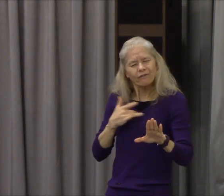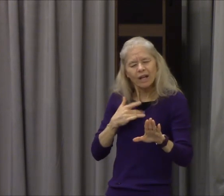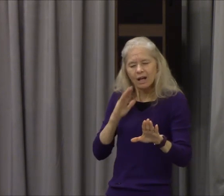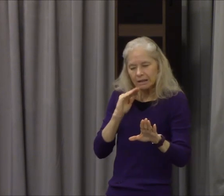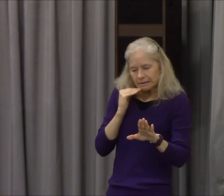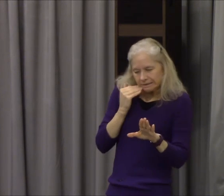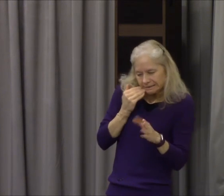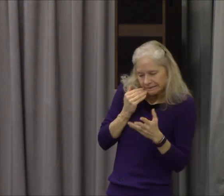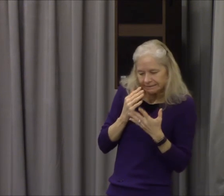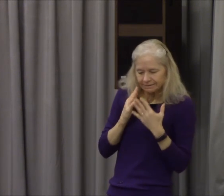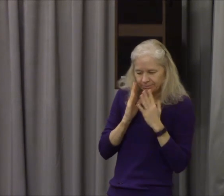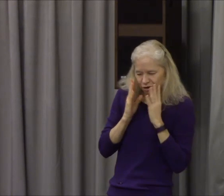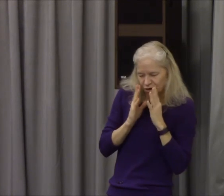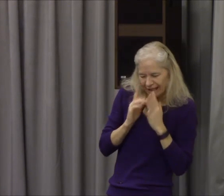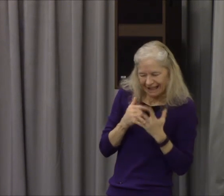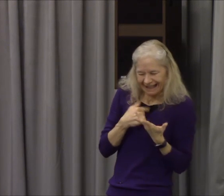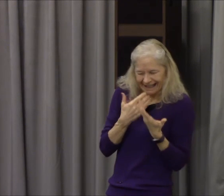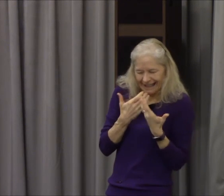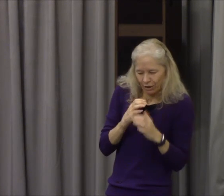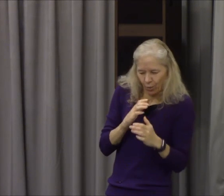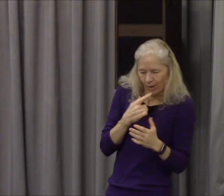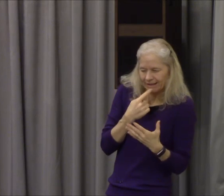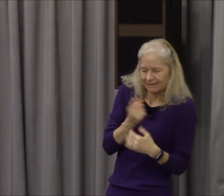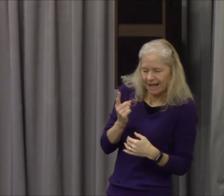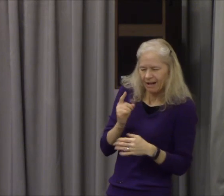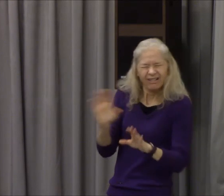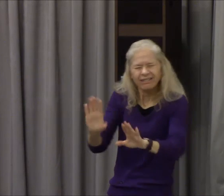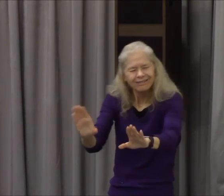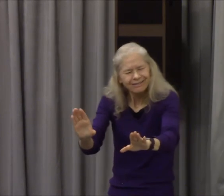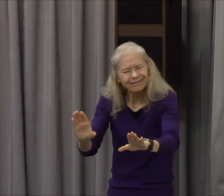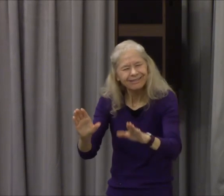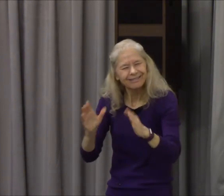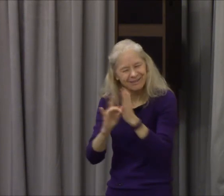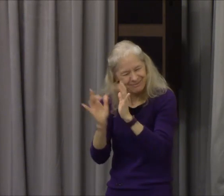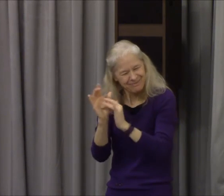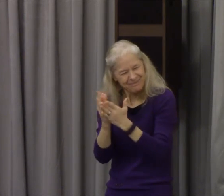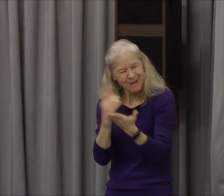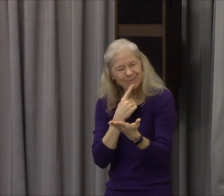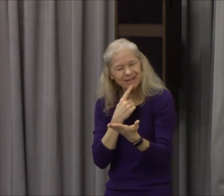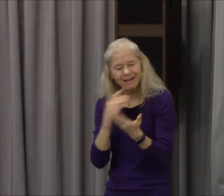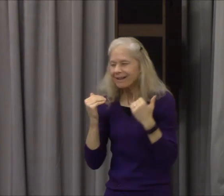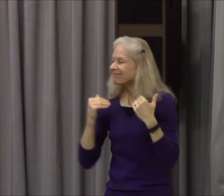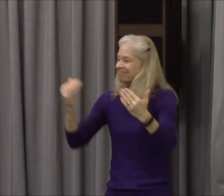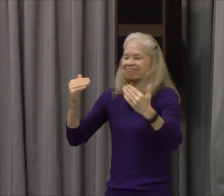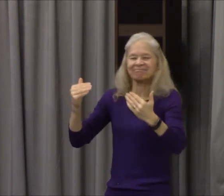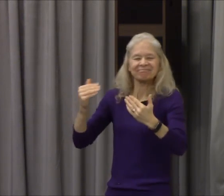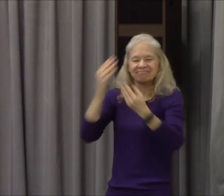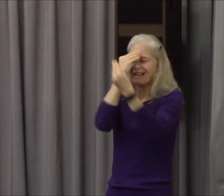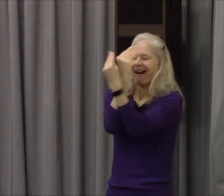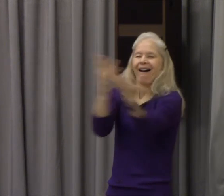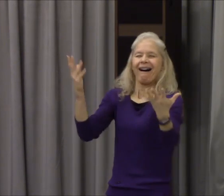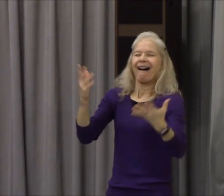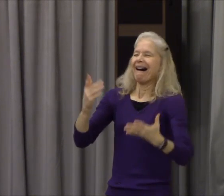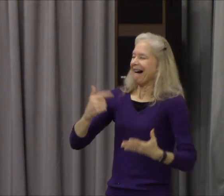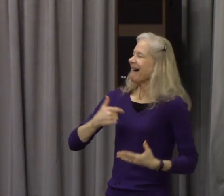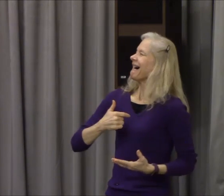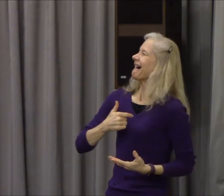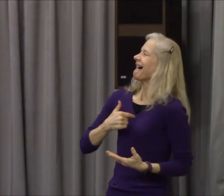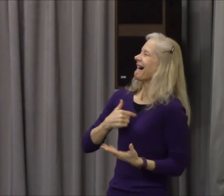and so I pray that they would let us know father thank you for your continual meetings with us one day